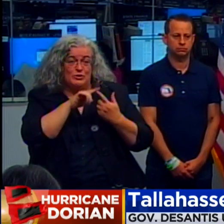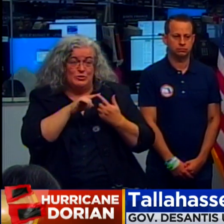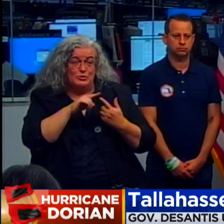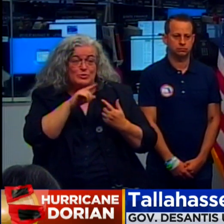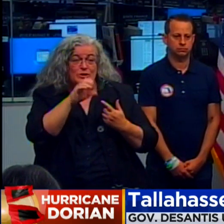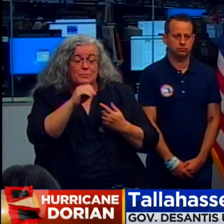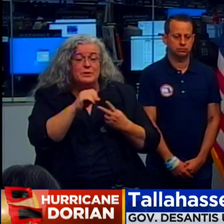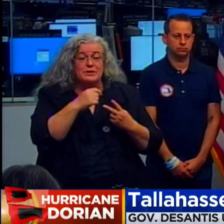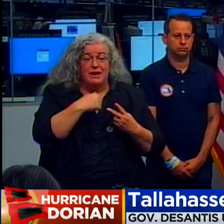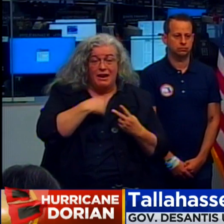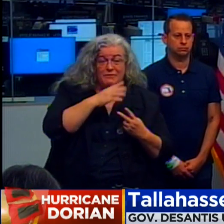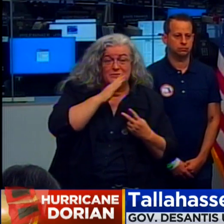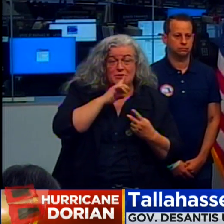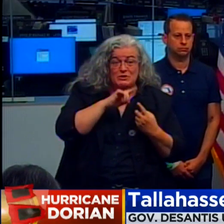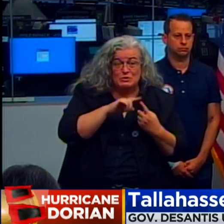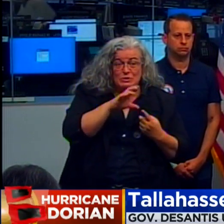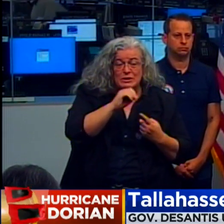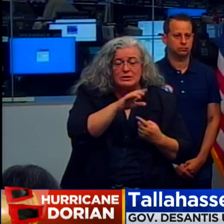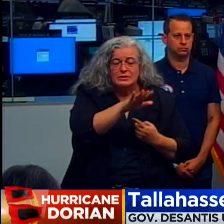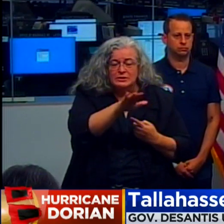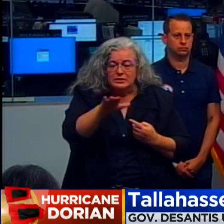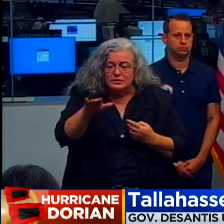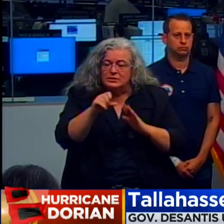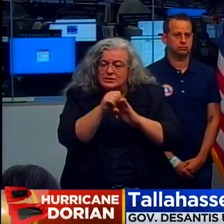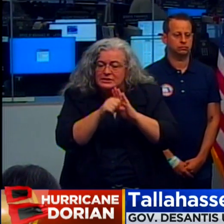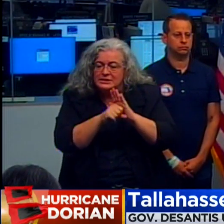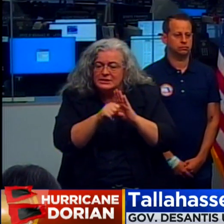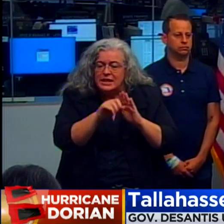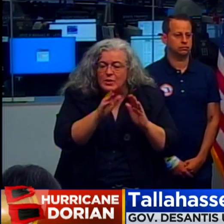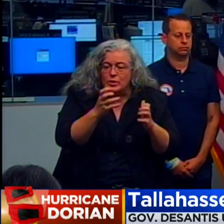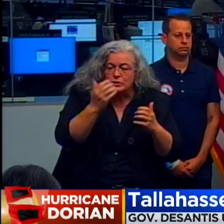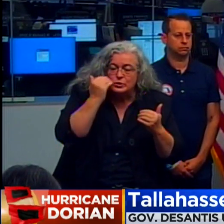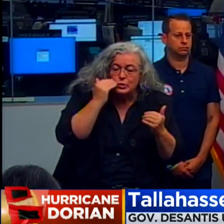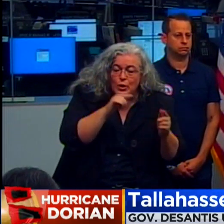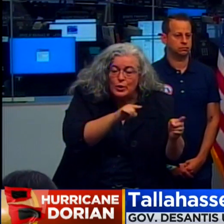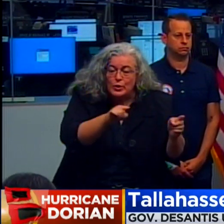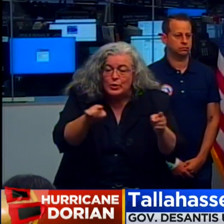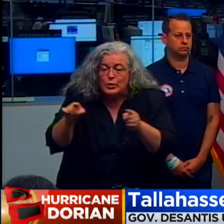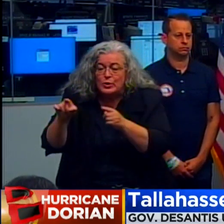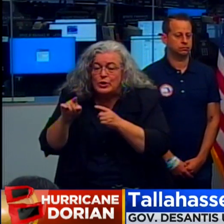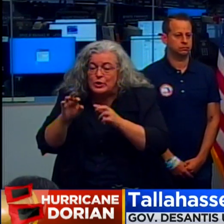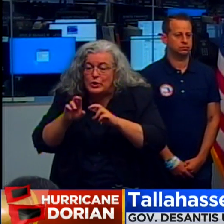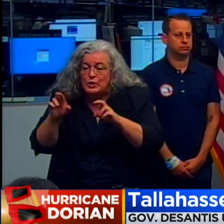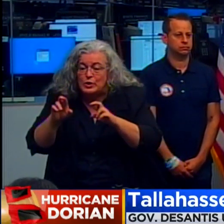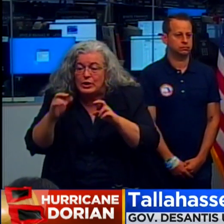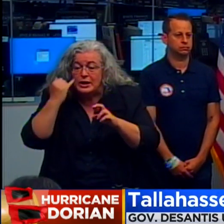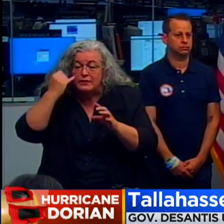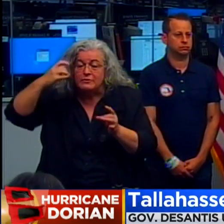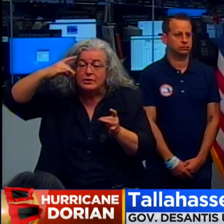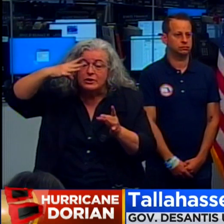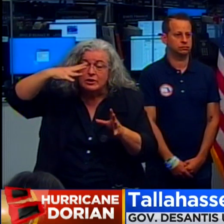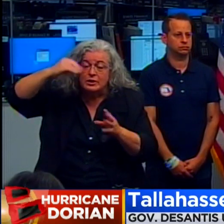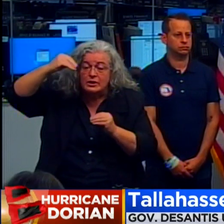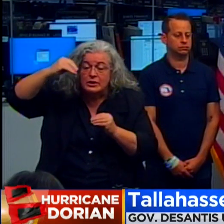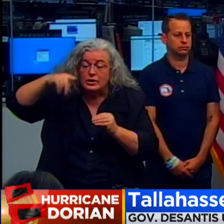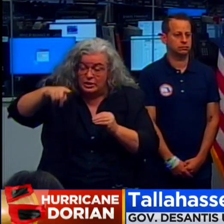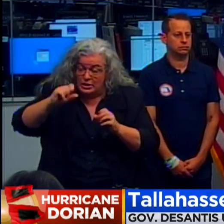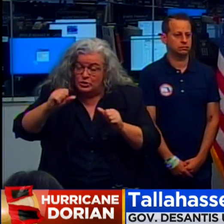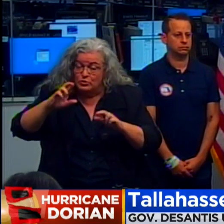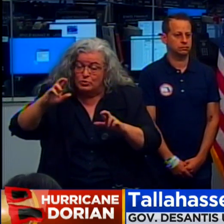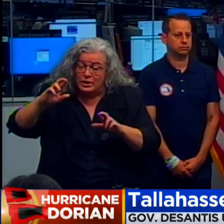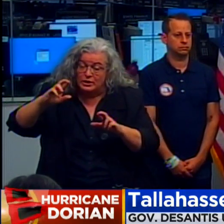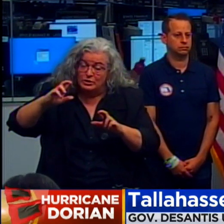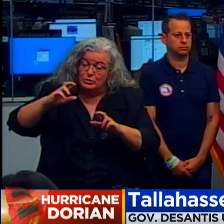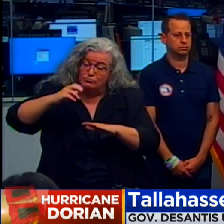state really believes that, you know, having a plan and being able to take action to restore any lost service as quickly as possible is very